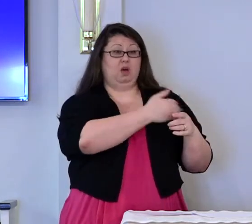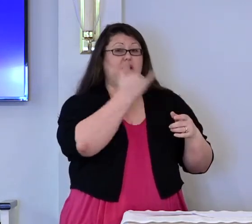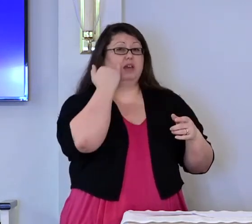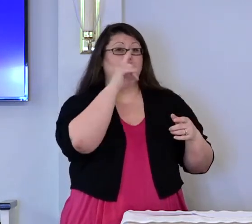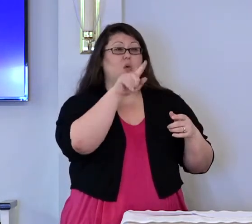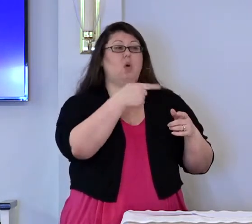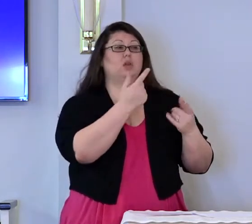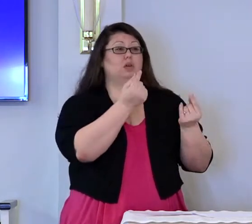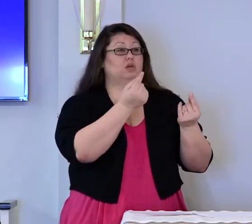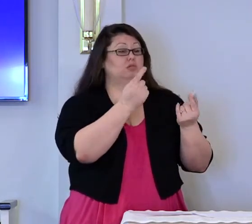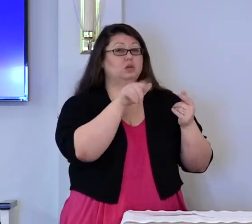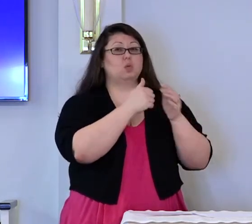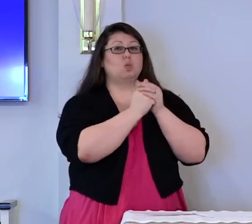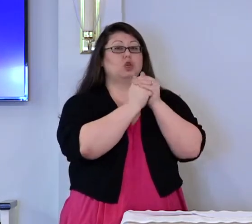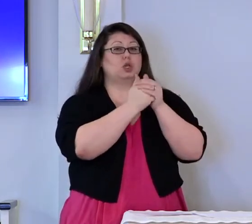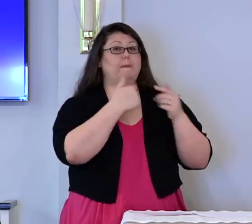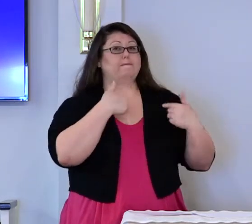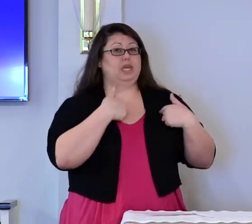will only worship me.